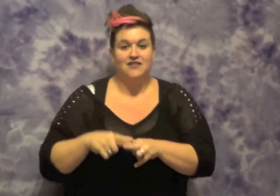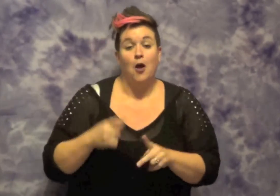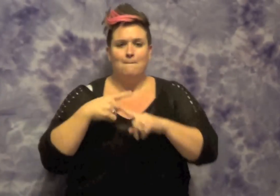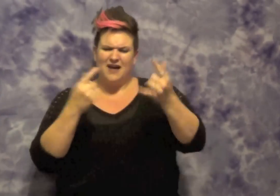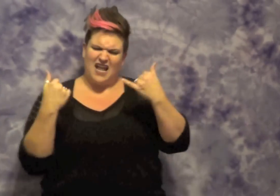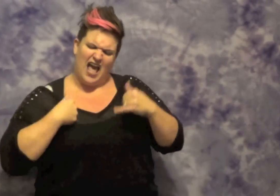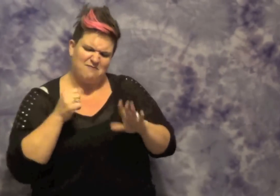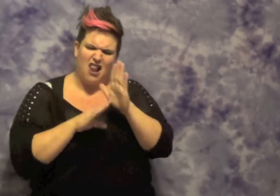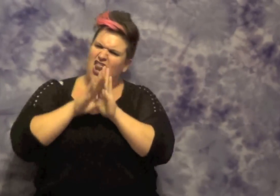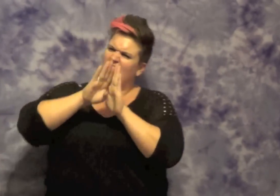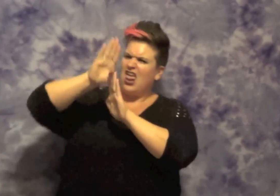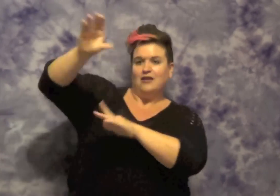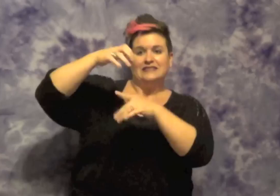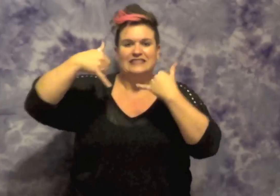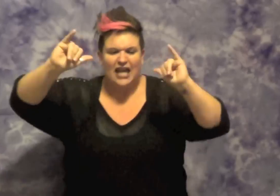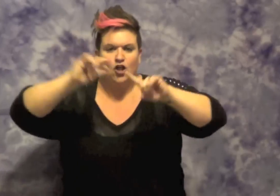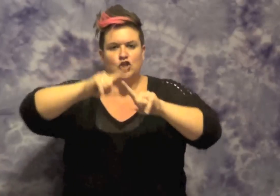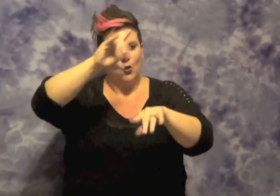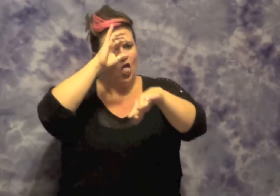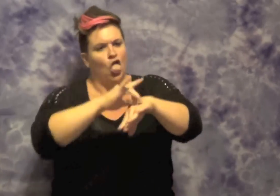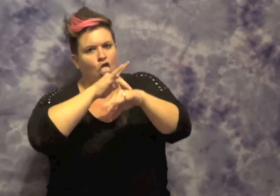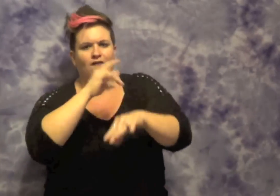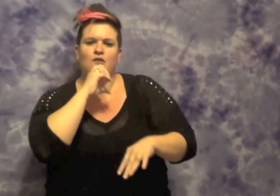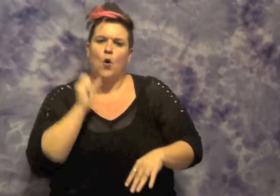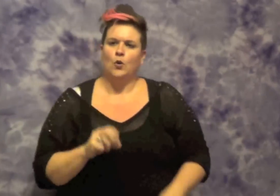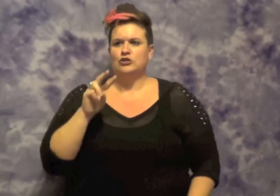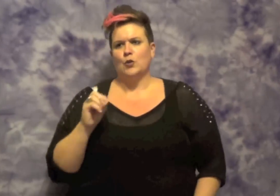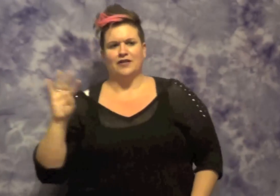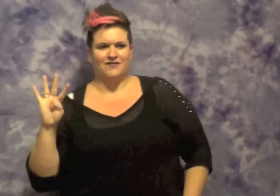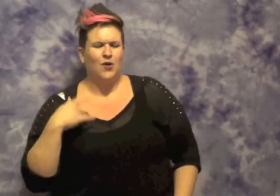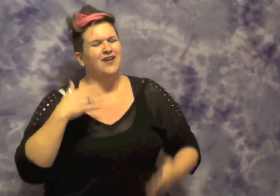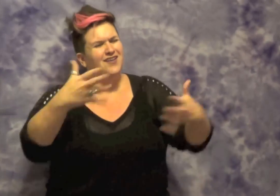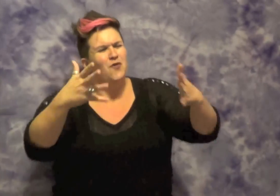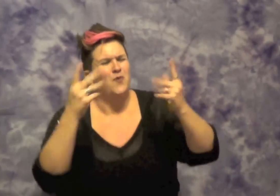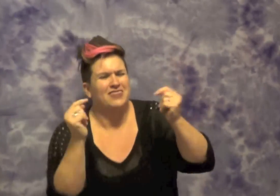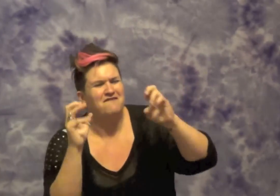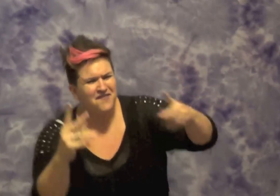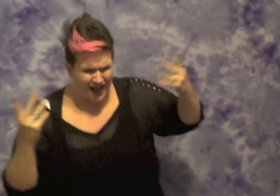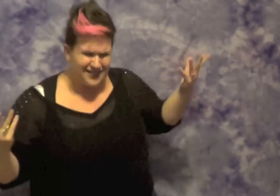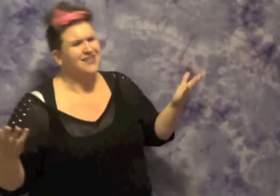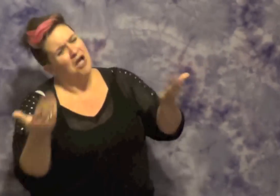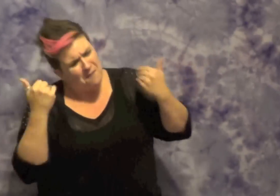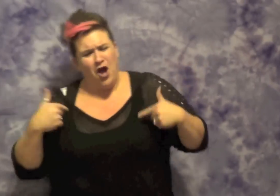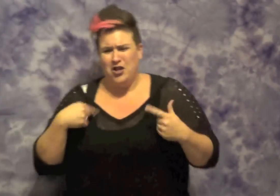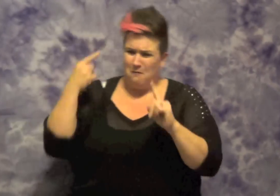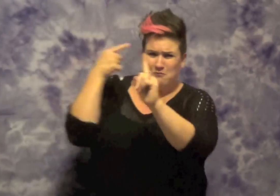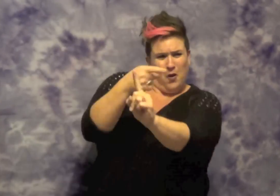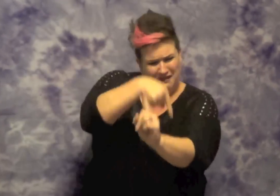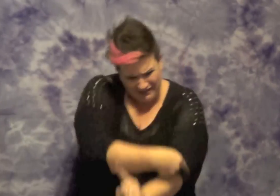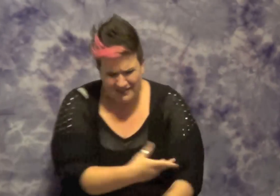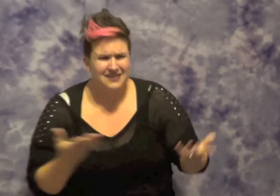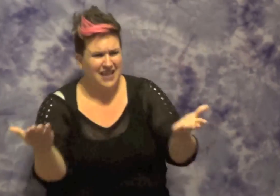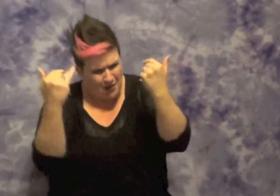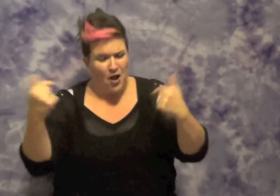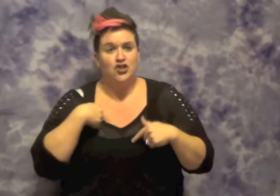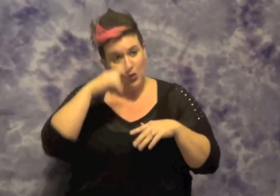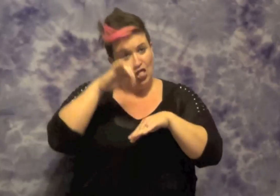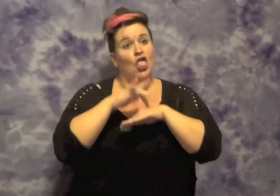portal. You're stuck in a time warp from 2004 though. And I don't know what the fuck that you rhyme for. You're pointless as Rapunzel with fucking cornrows. like